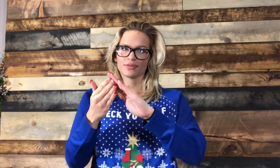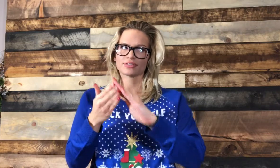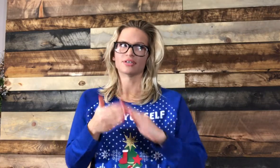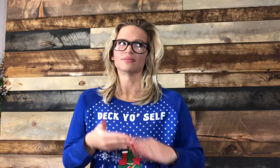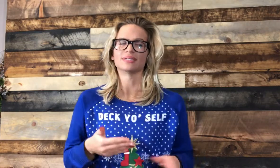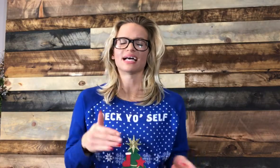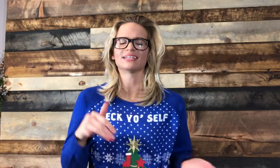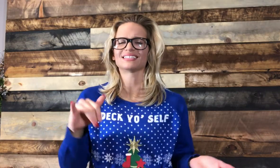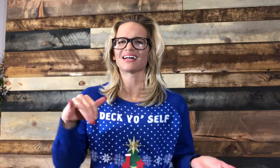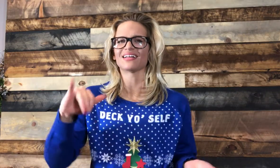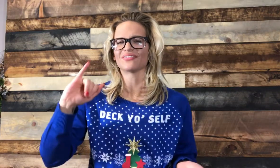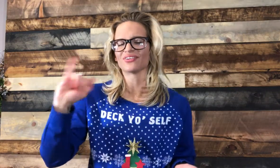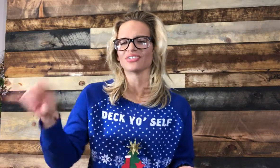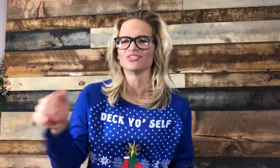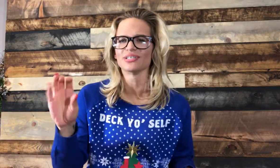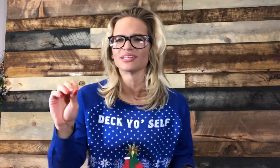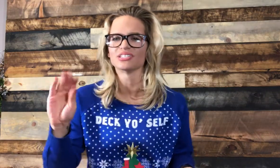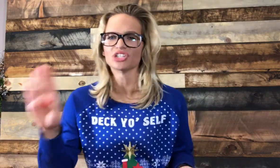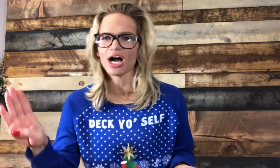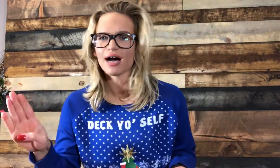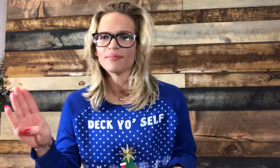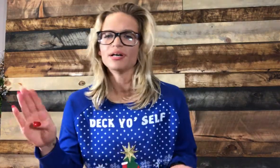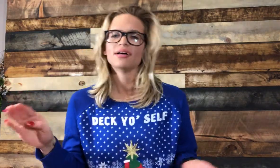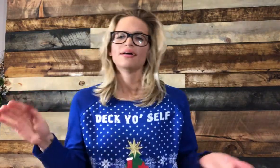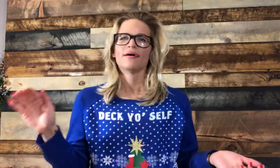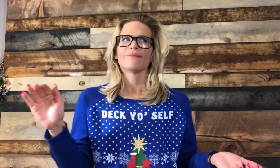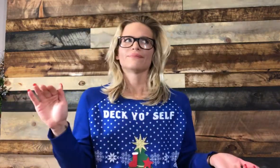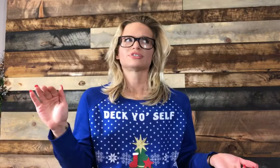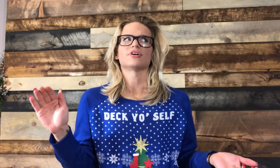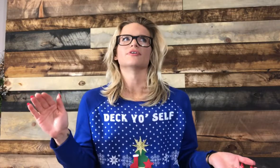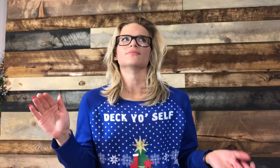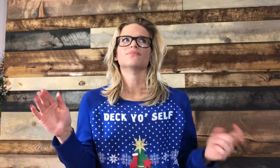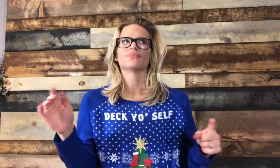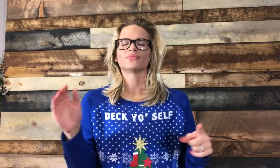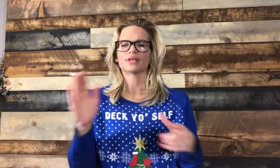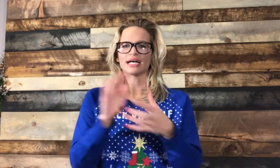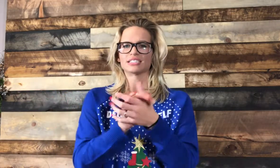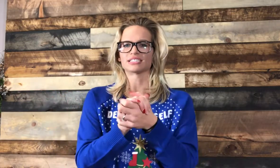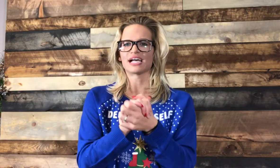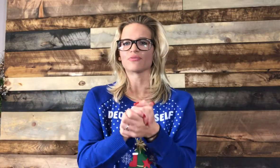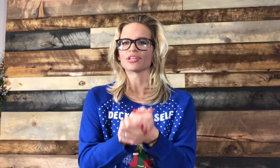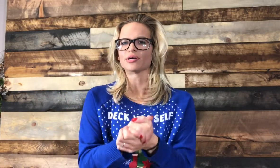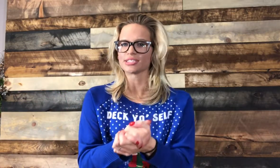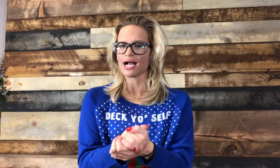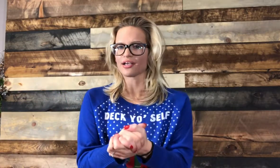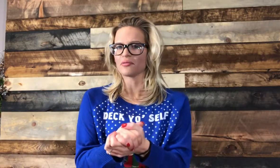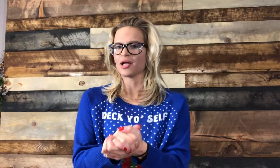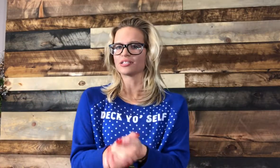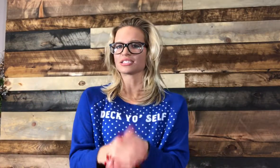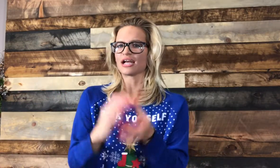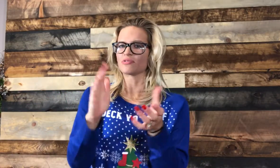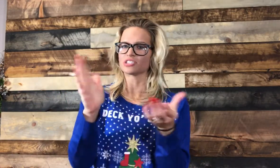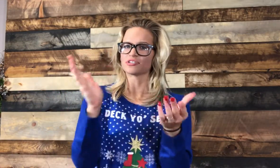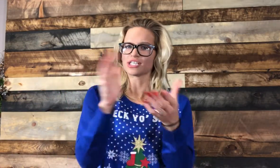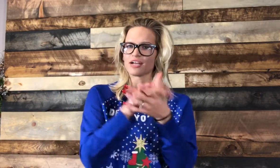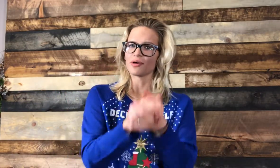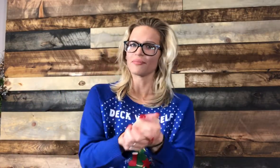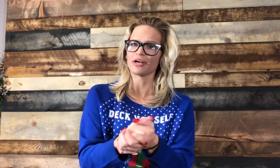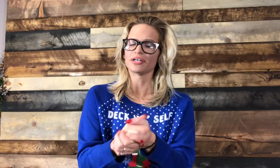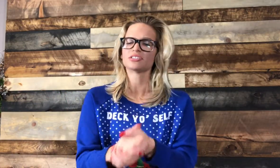So he's not like really doing the job. So I just signed what they were talking about instead. Which they were talking about marriage.